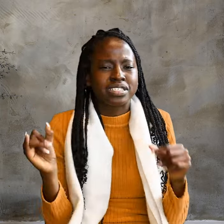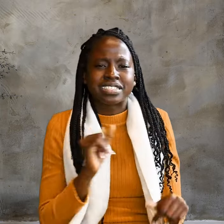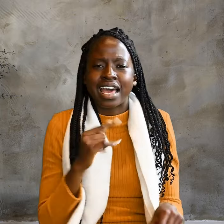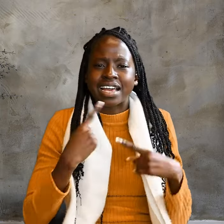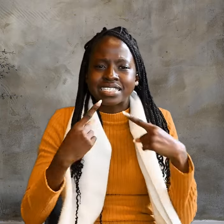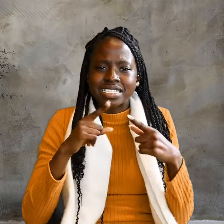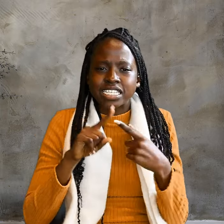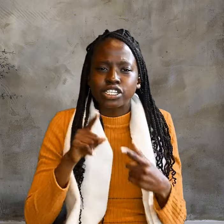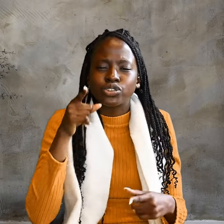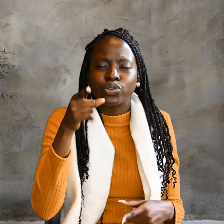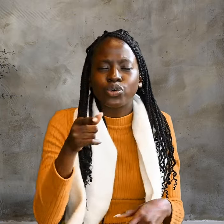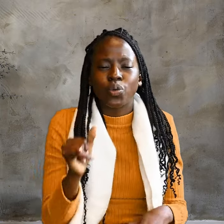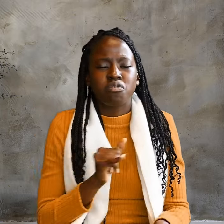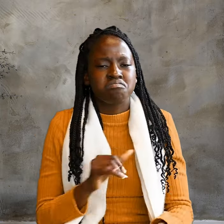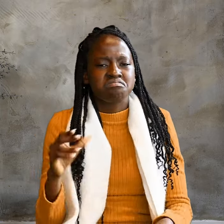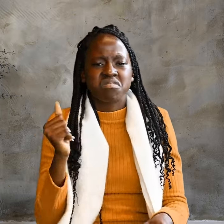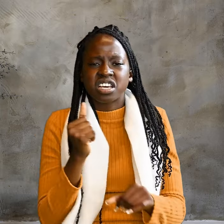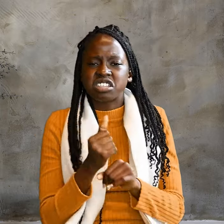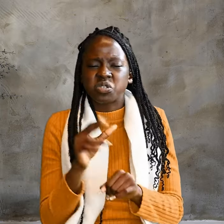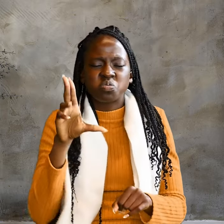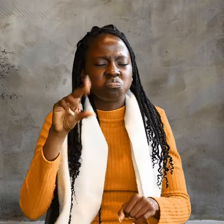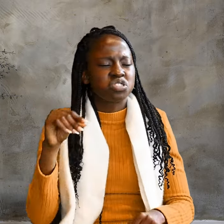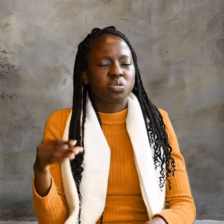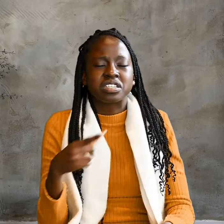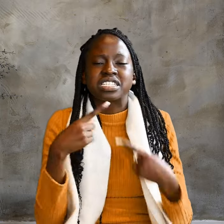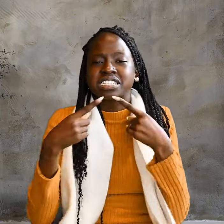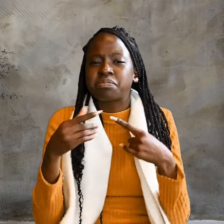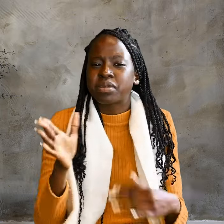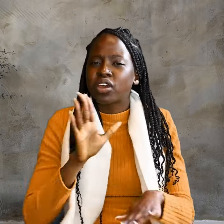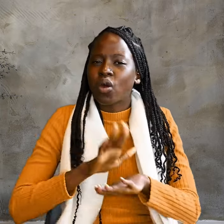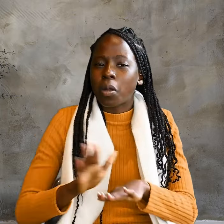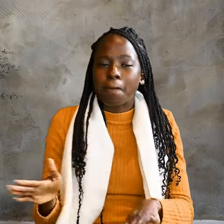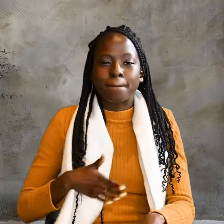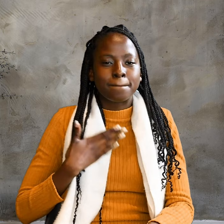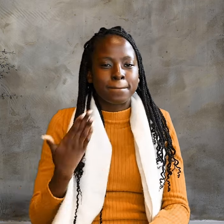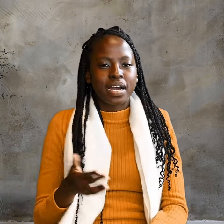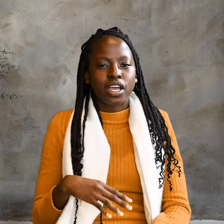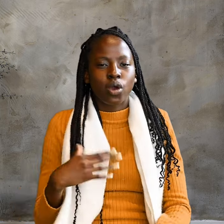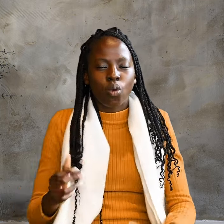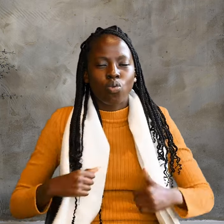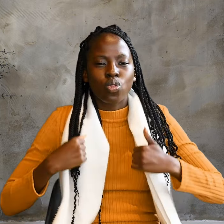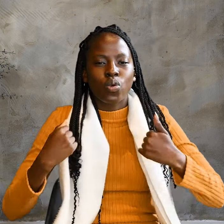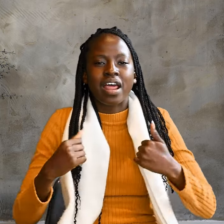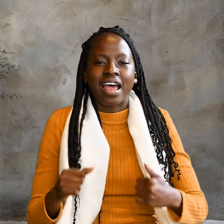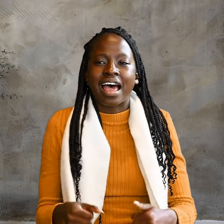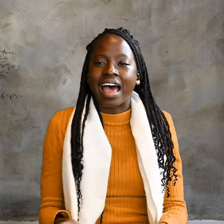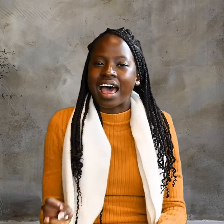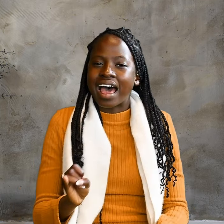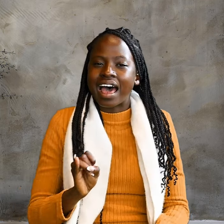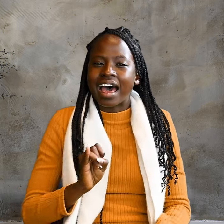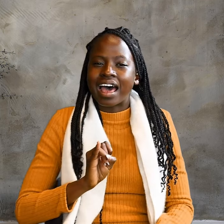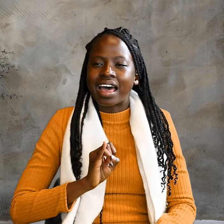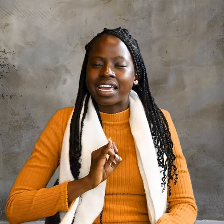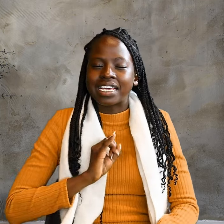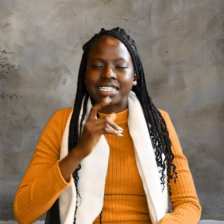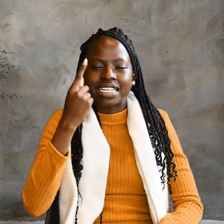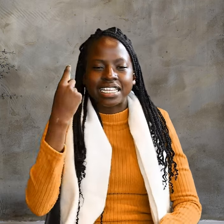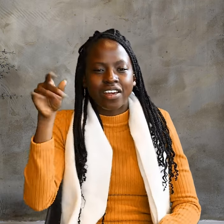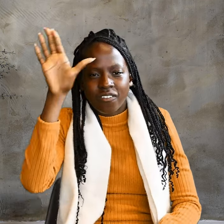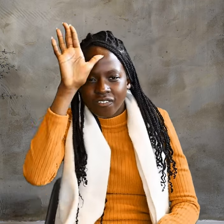you, I do not speak on my own authority. Rather, it is the Father believing and